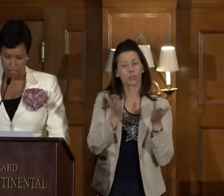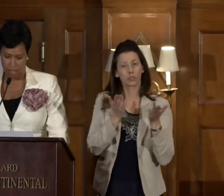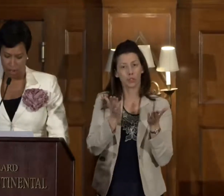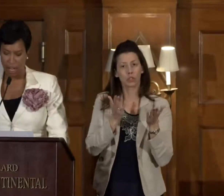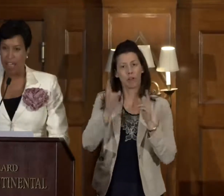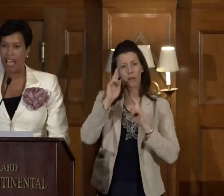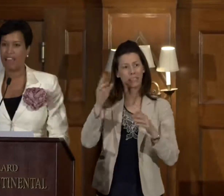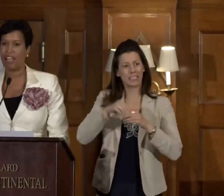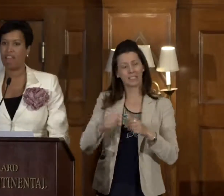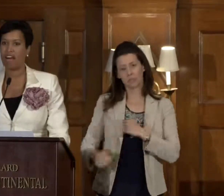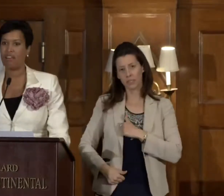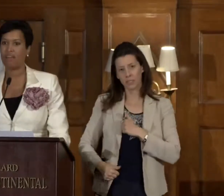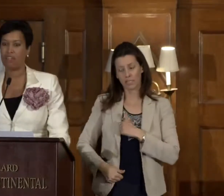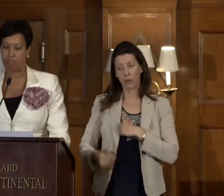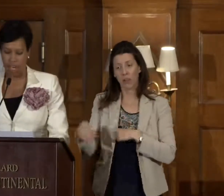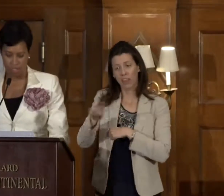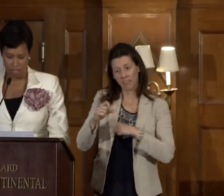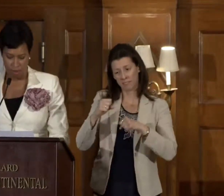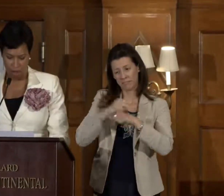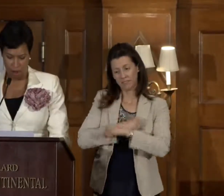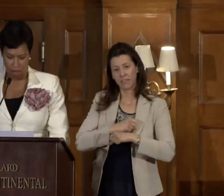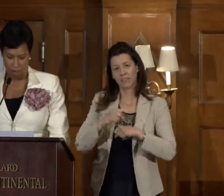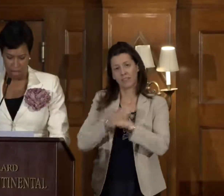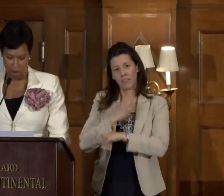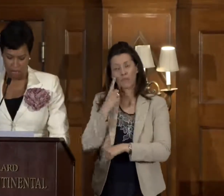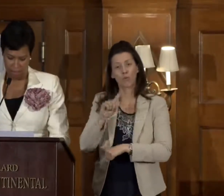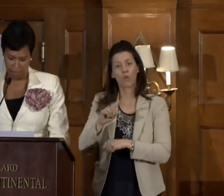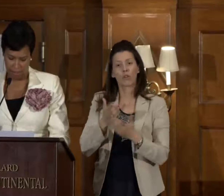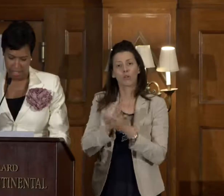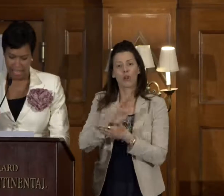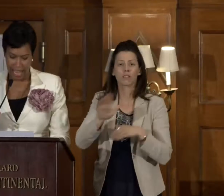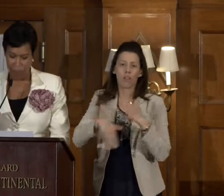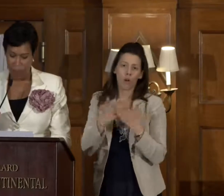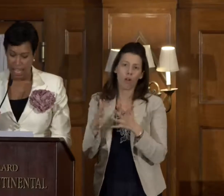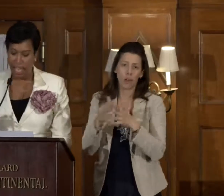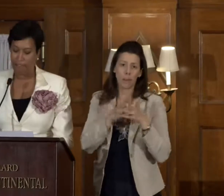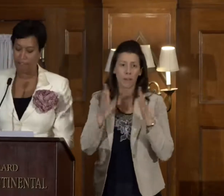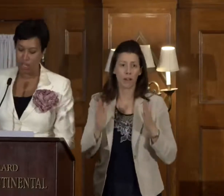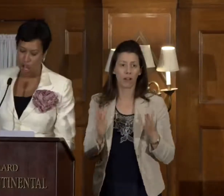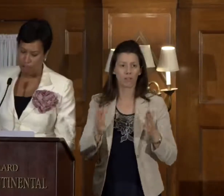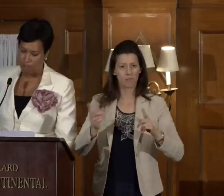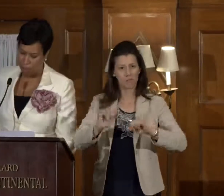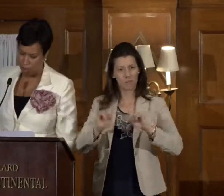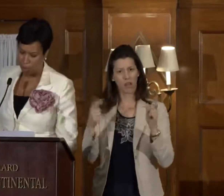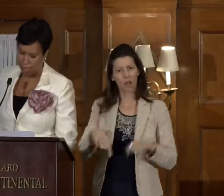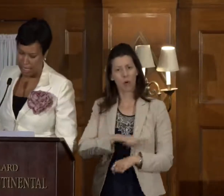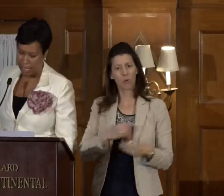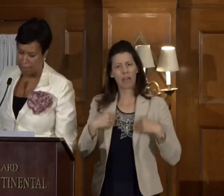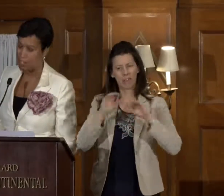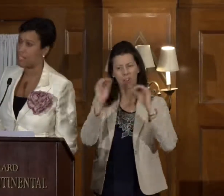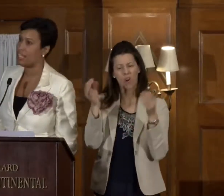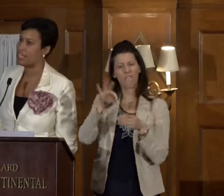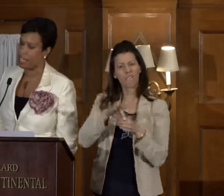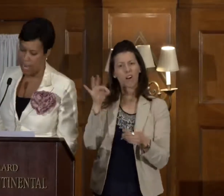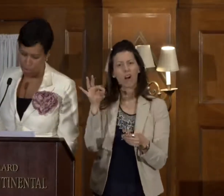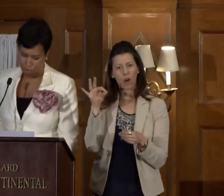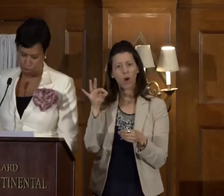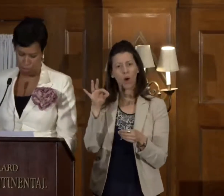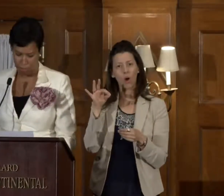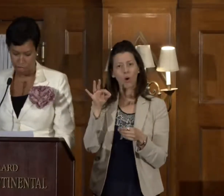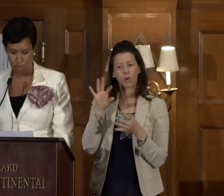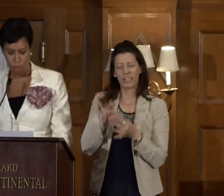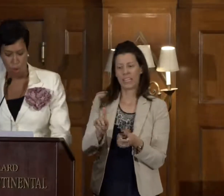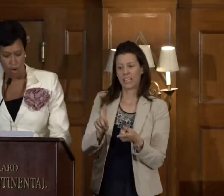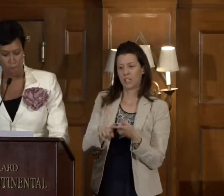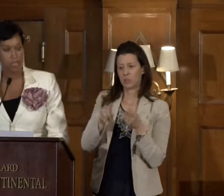military. And they fight for the rights of all Americans. And yet we have no vote when it comes to sending our